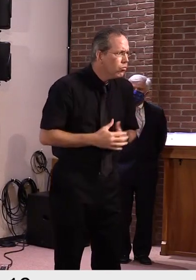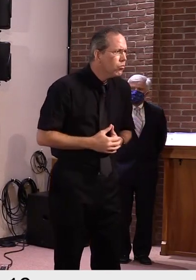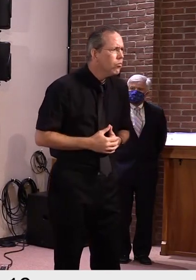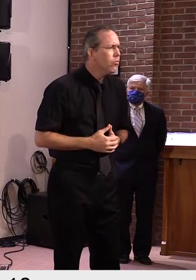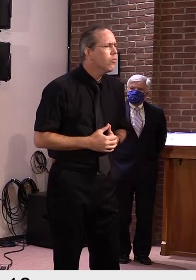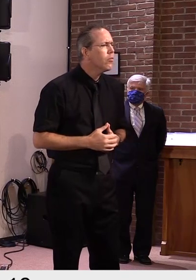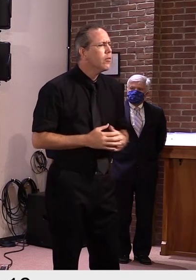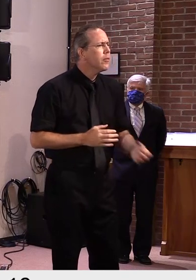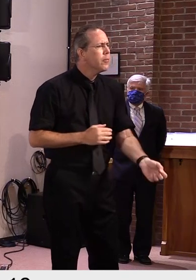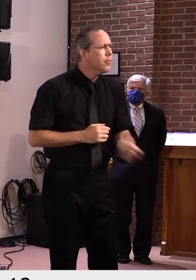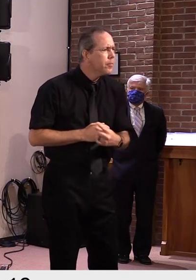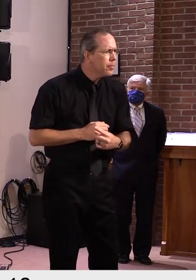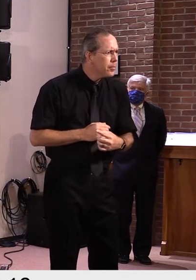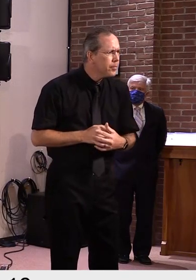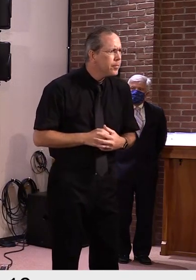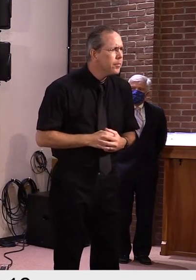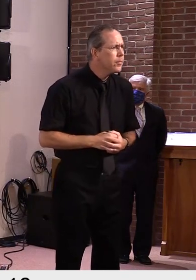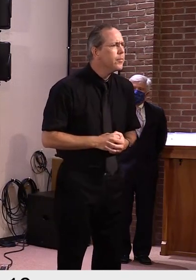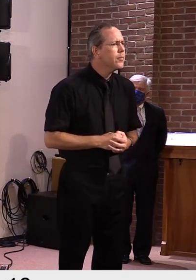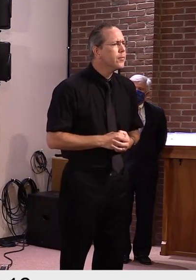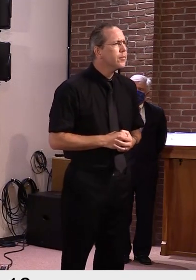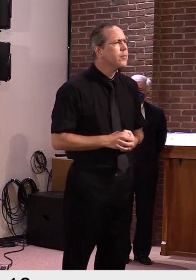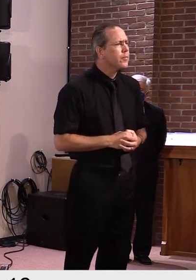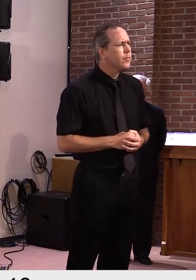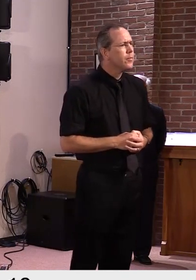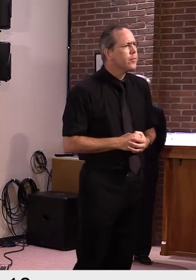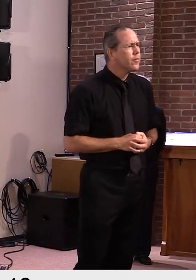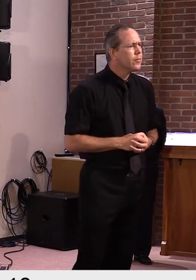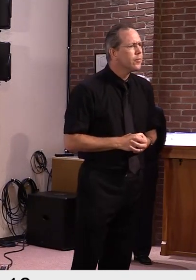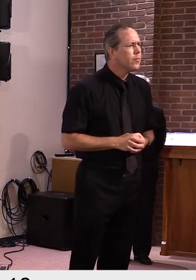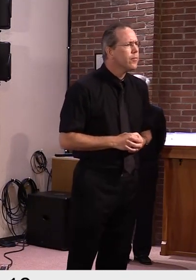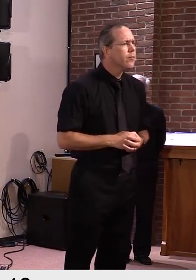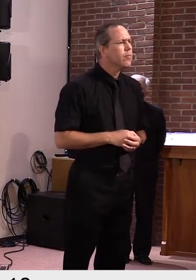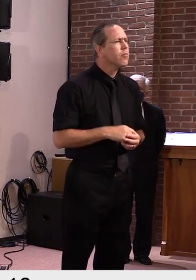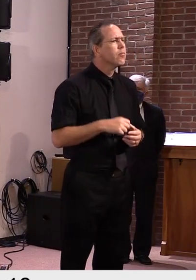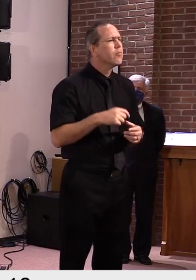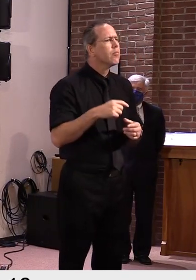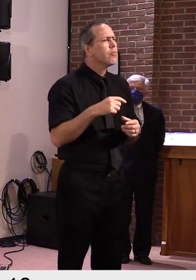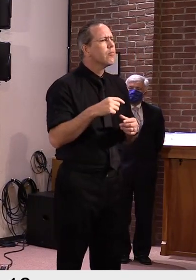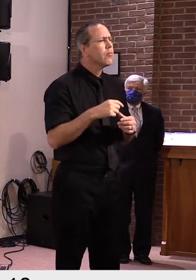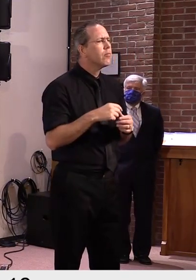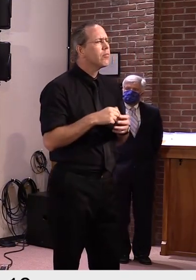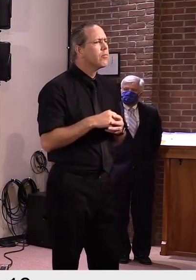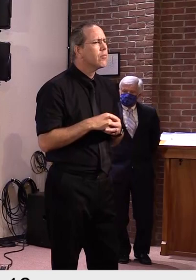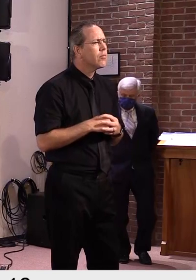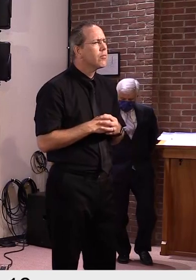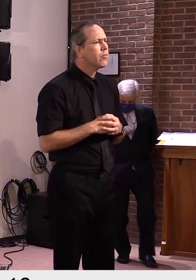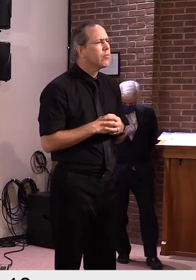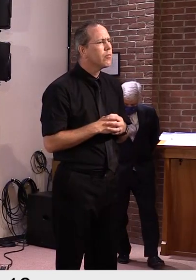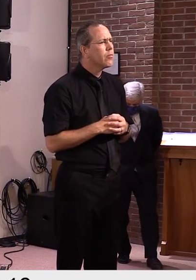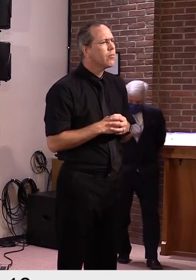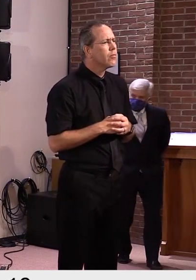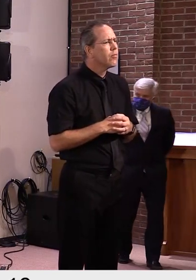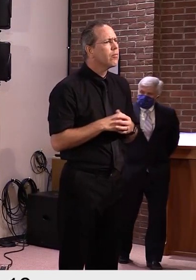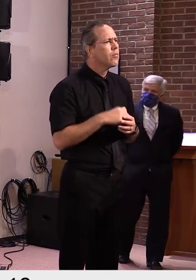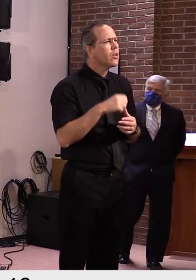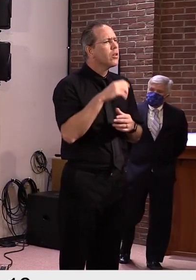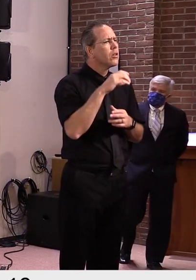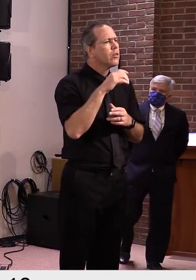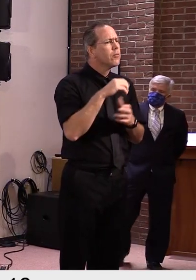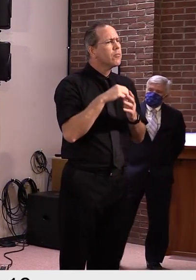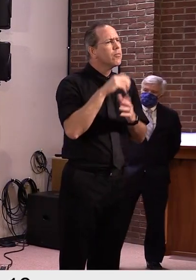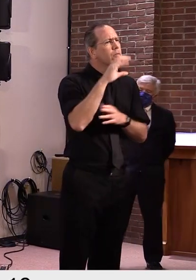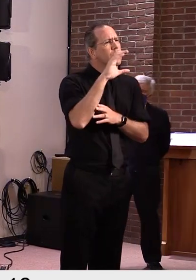standpoint, we're going to continue, um, probably, uh, enhance as much as possible the pop-up sites throughout